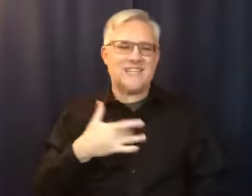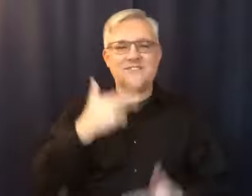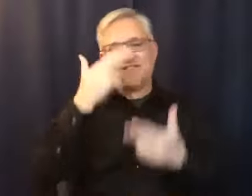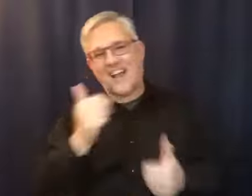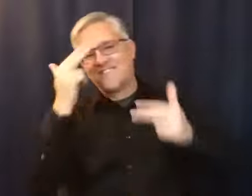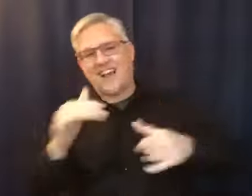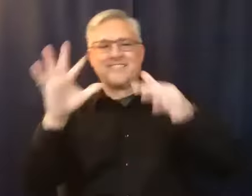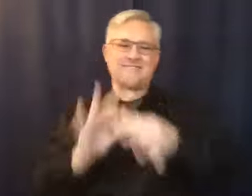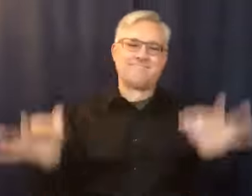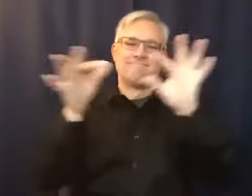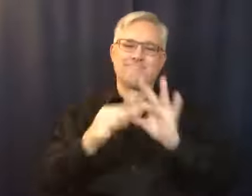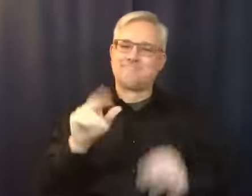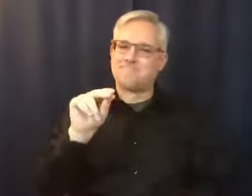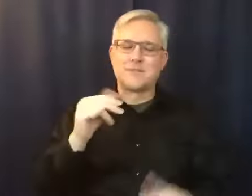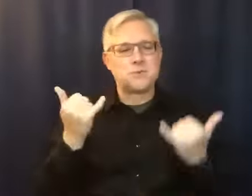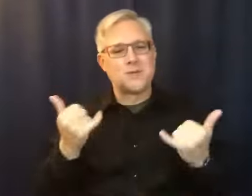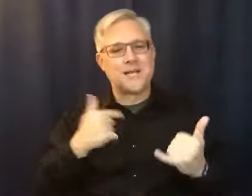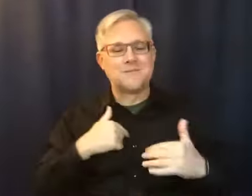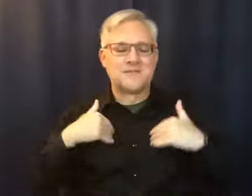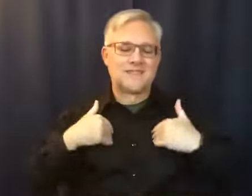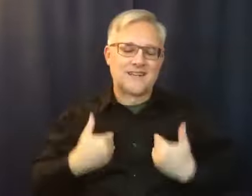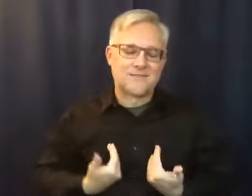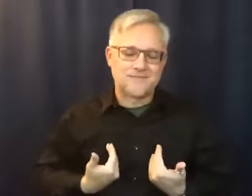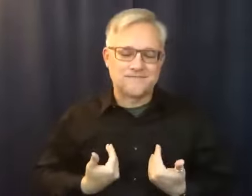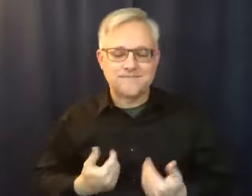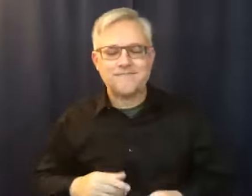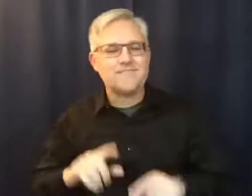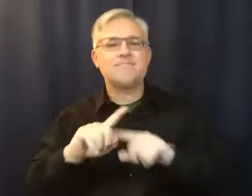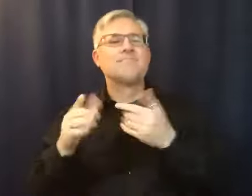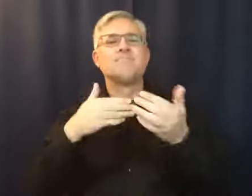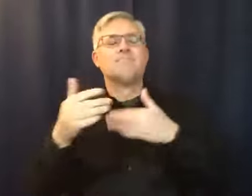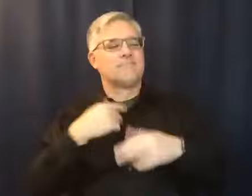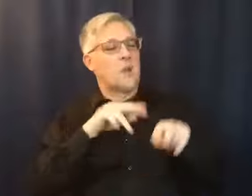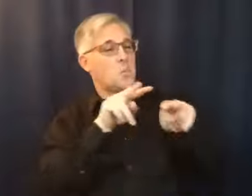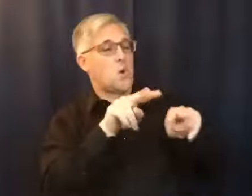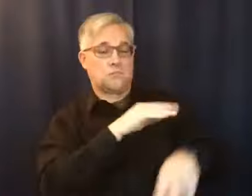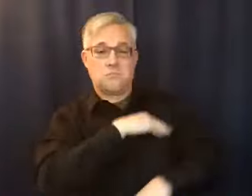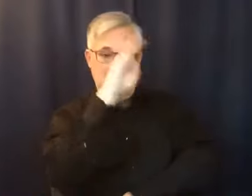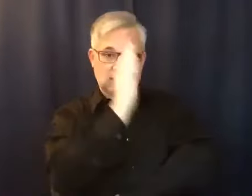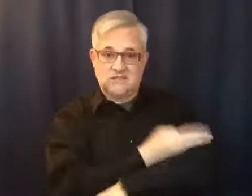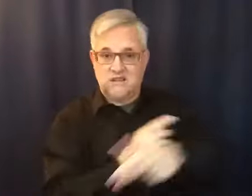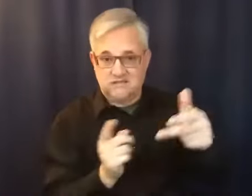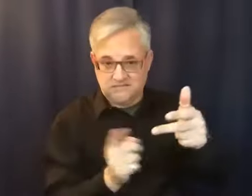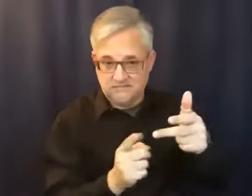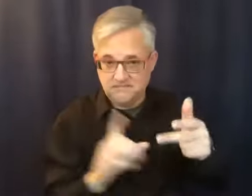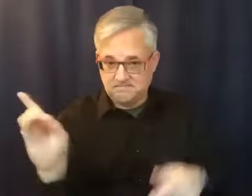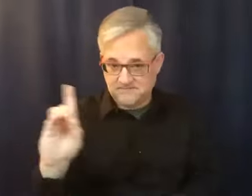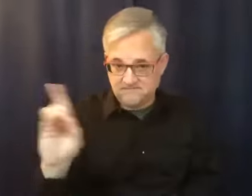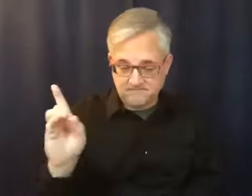I'm just tired today. But I watched my son go through the process of realizing